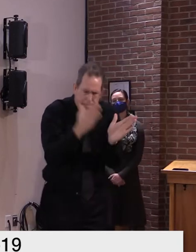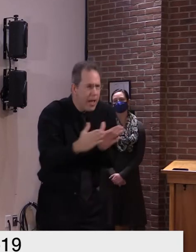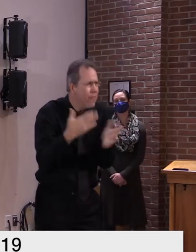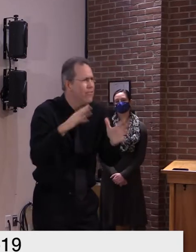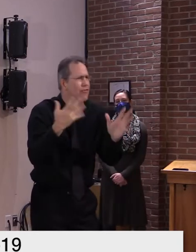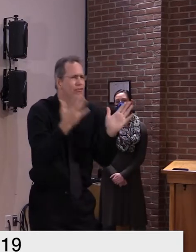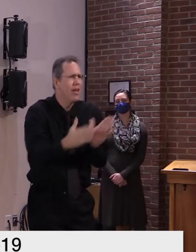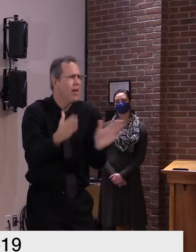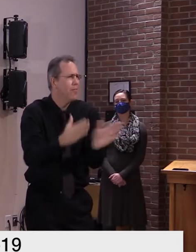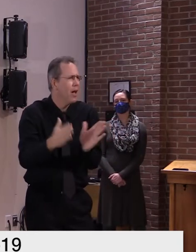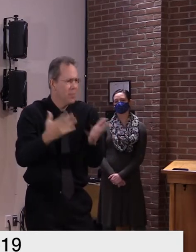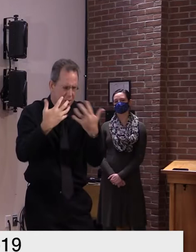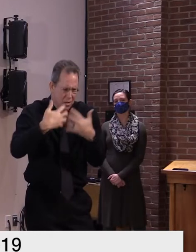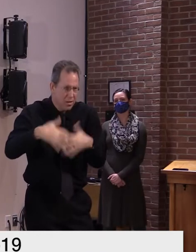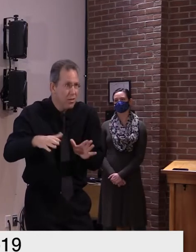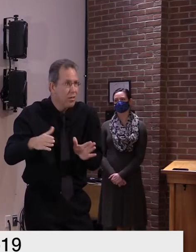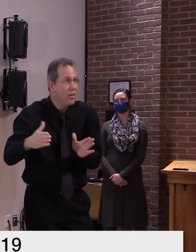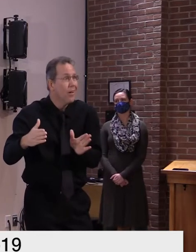receive them